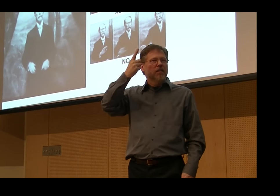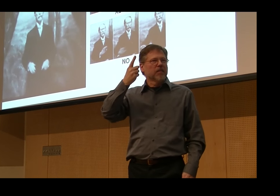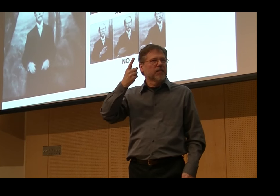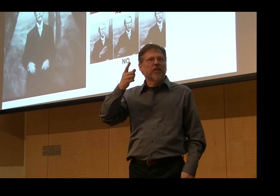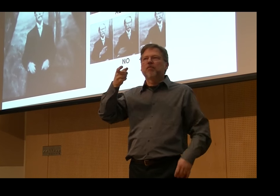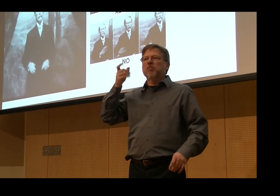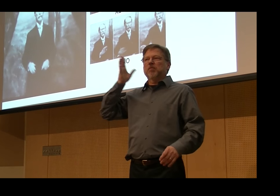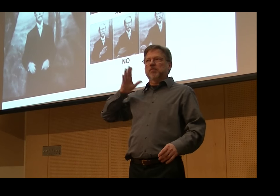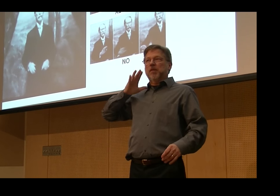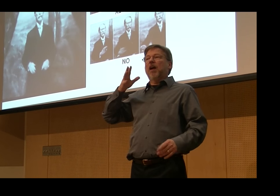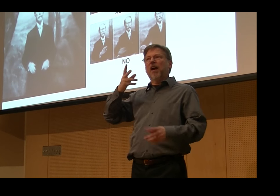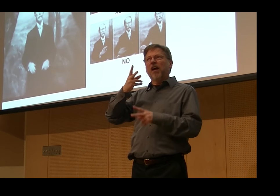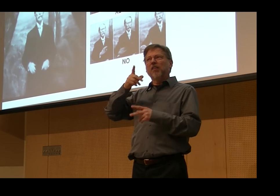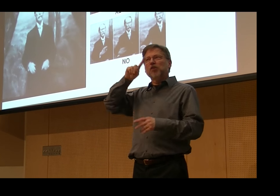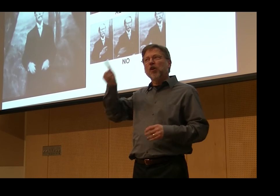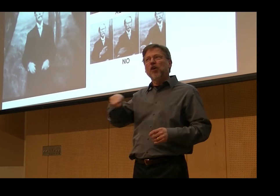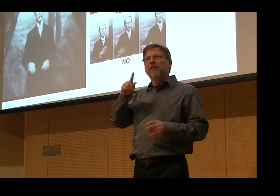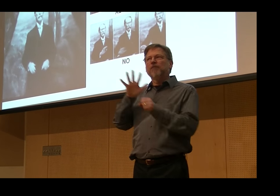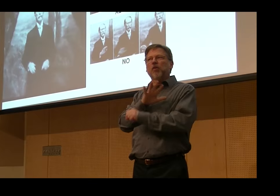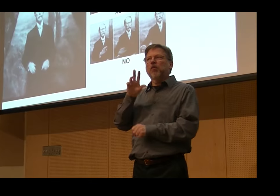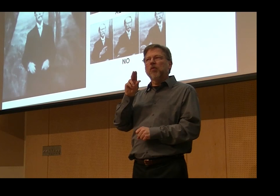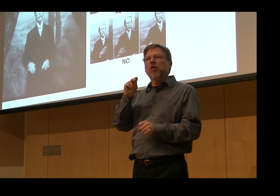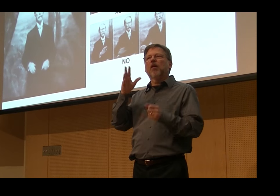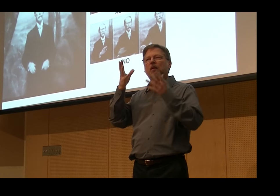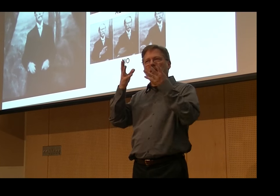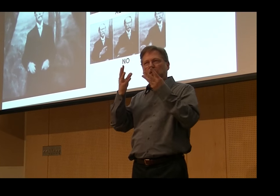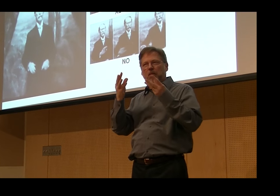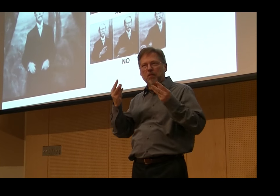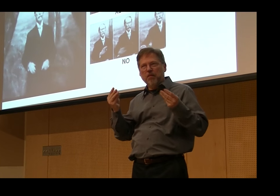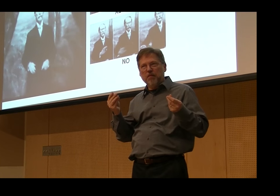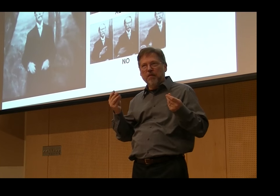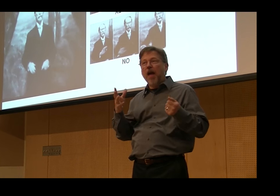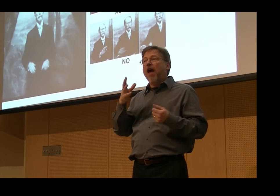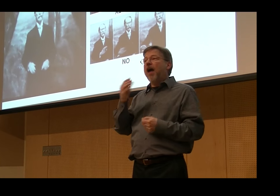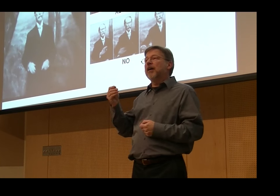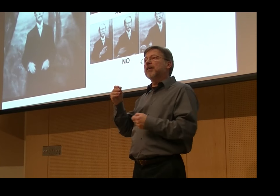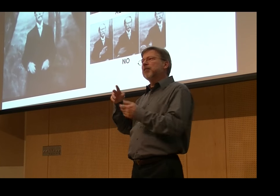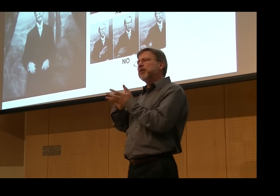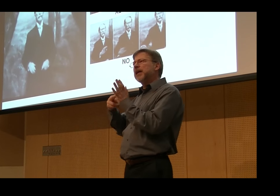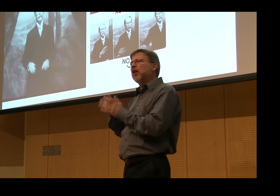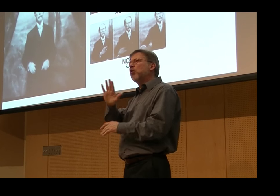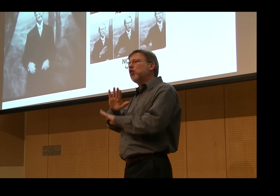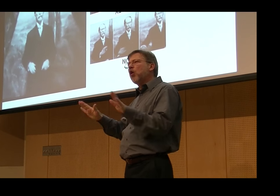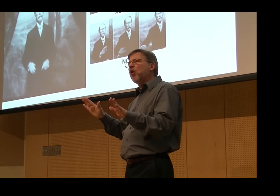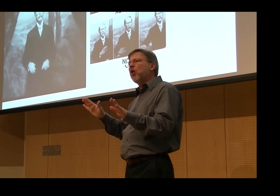movement, if you will, in it. Growing up, I didn't know that the origins of this waving movement actually had a history